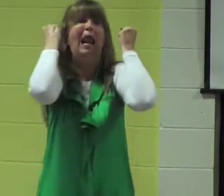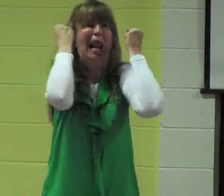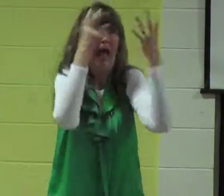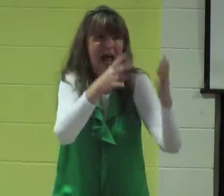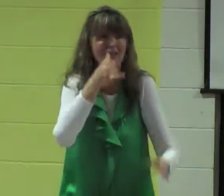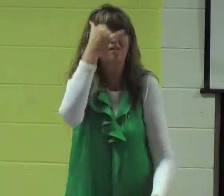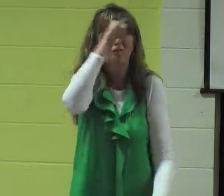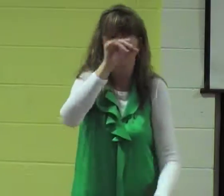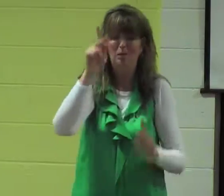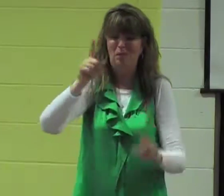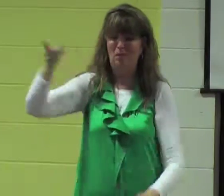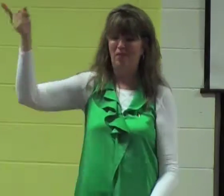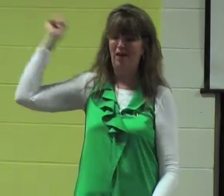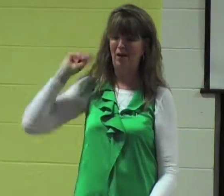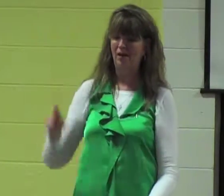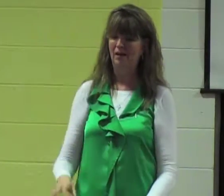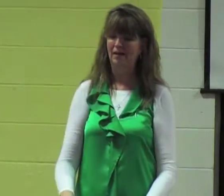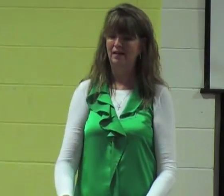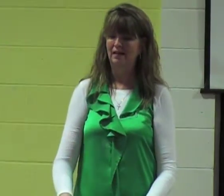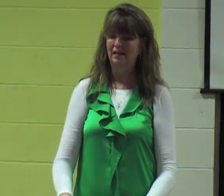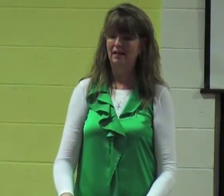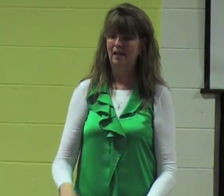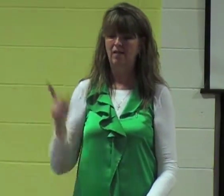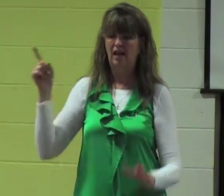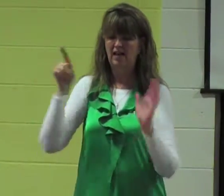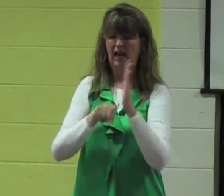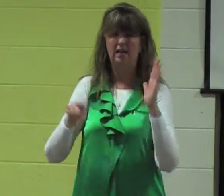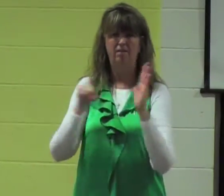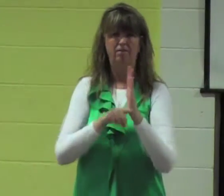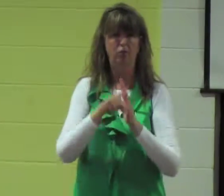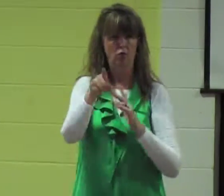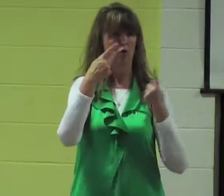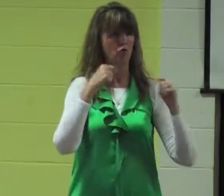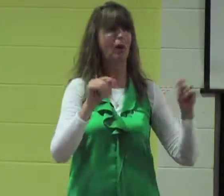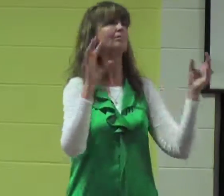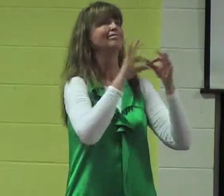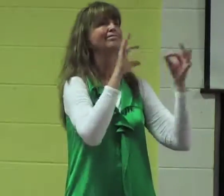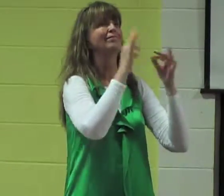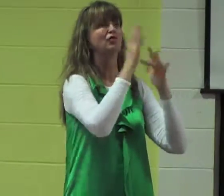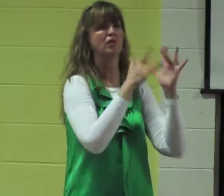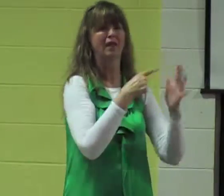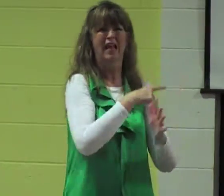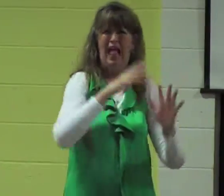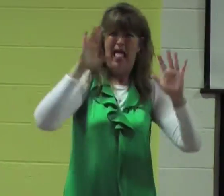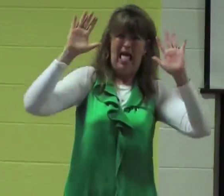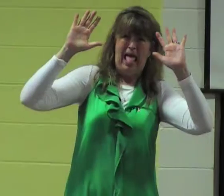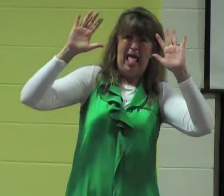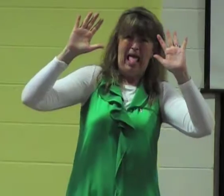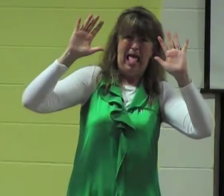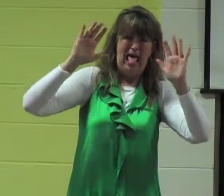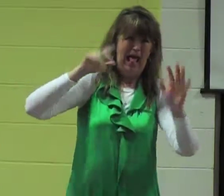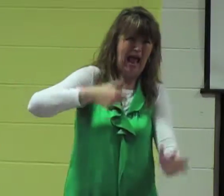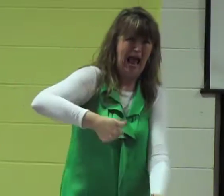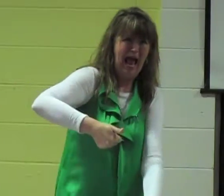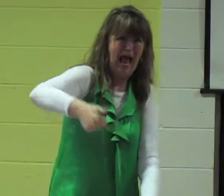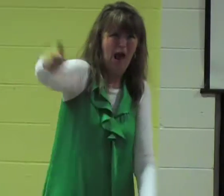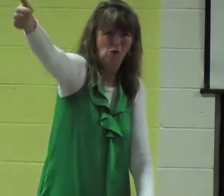I know there's a lot of foolish people out there that are negative and when you speak the